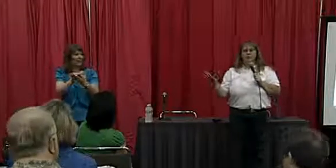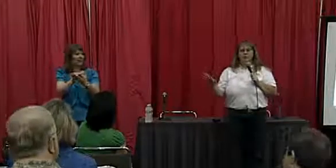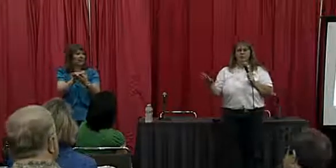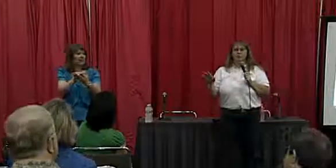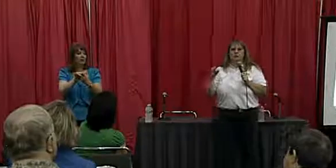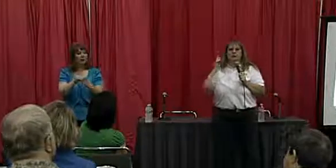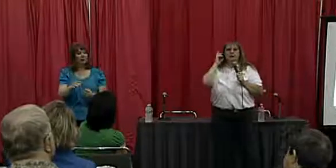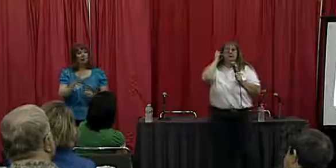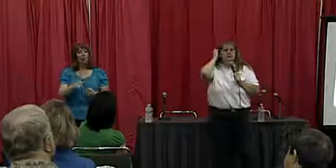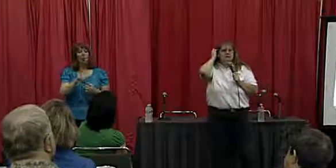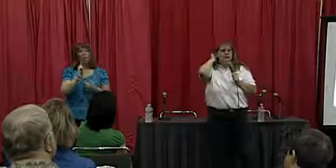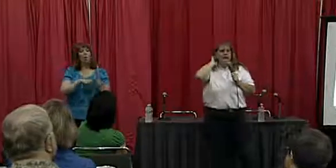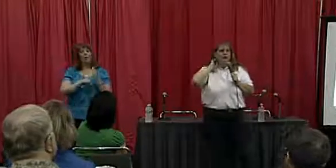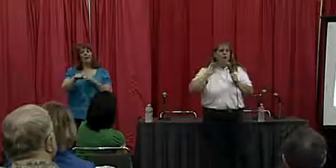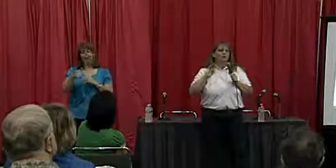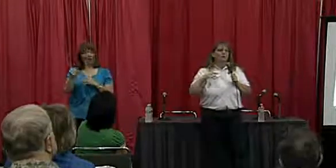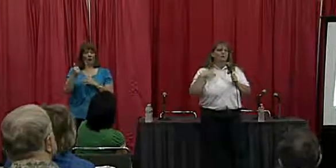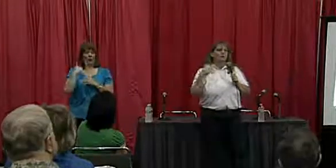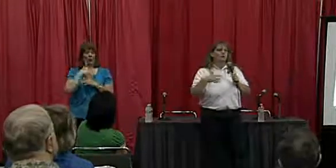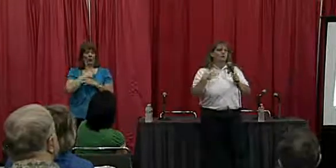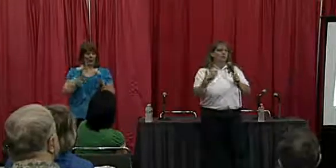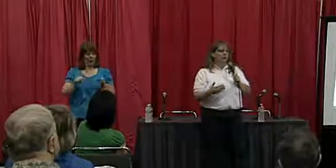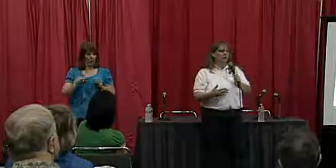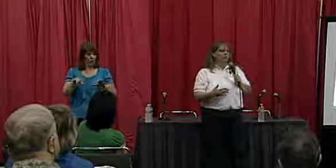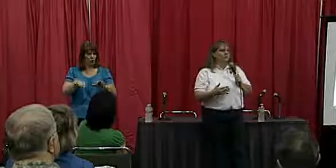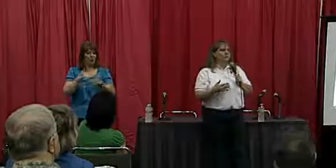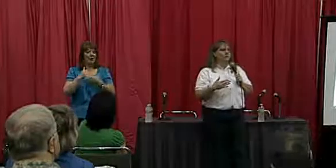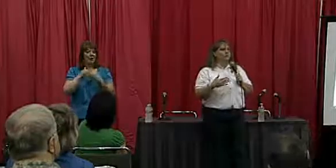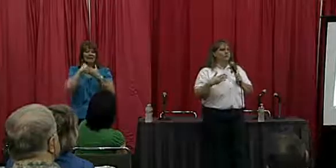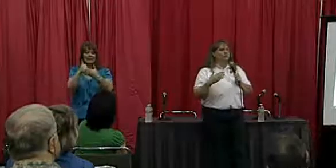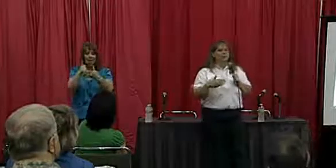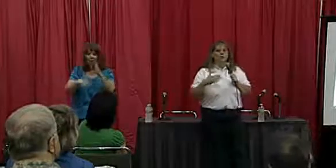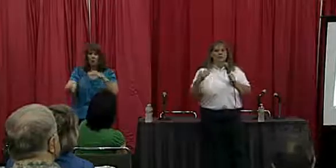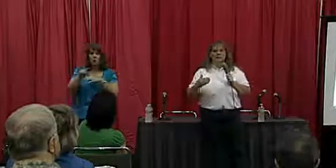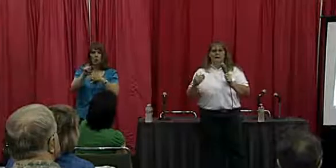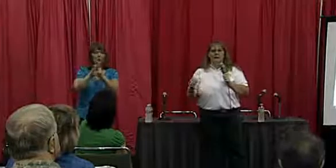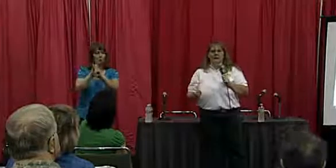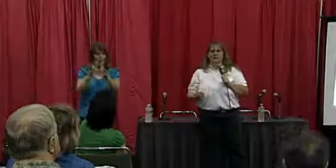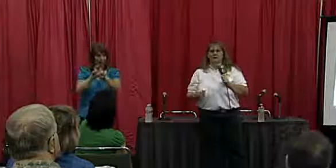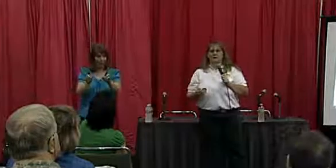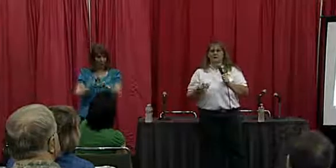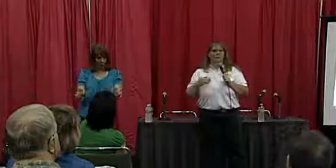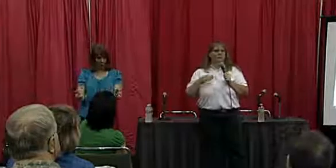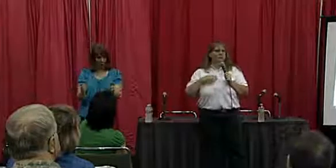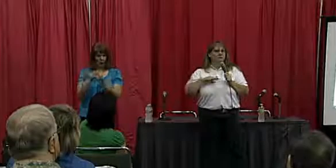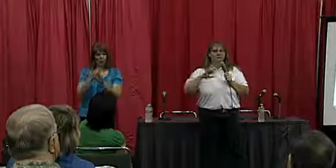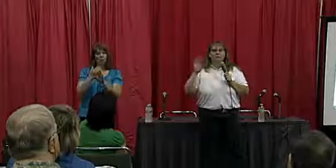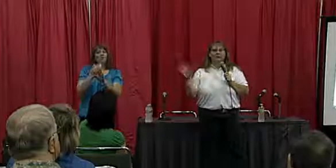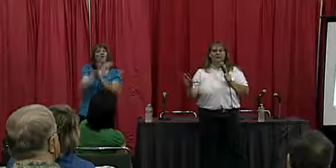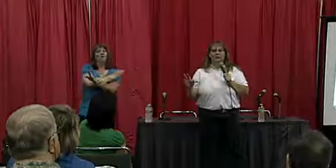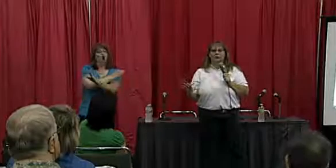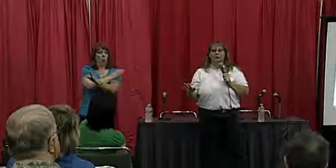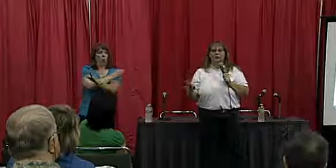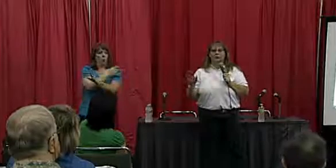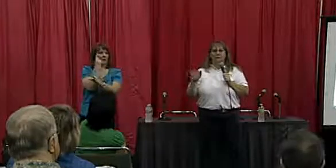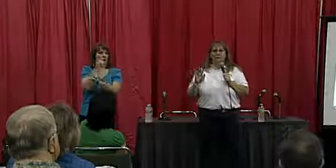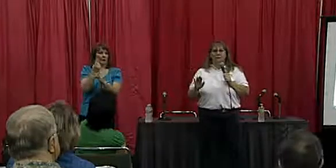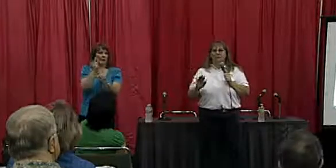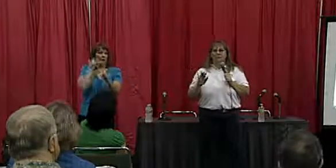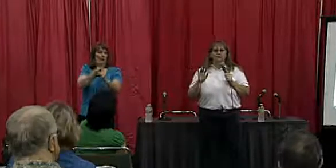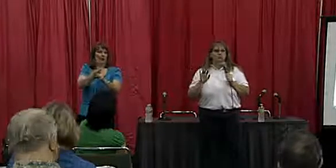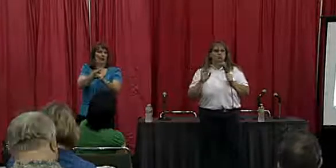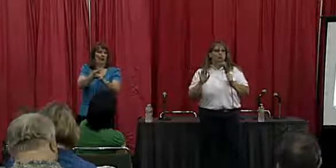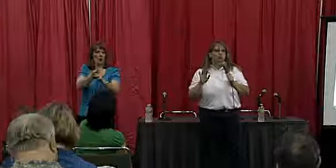from the registry is help you get prepared before something happens. Think about it now,